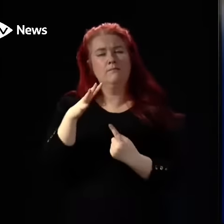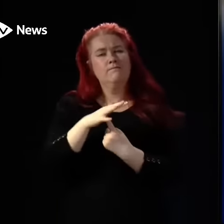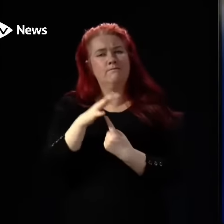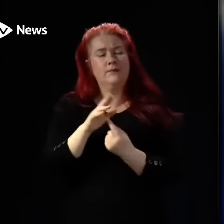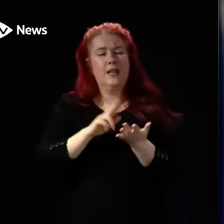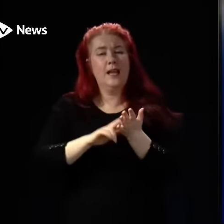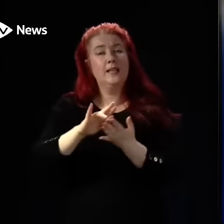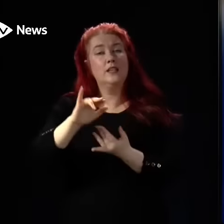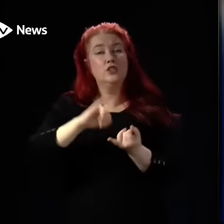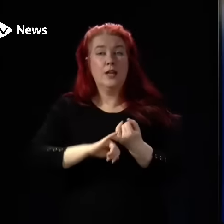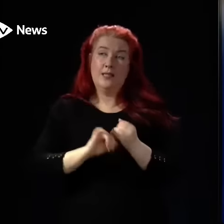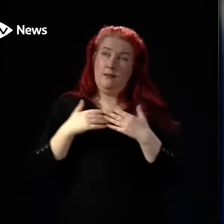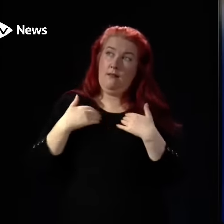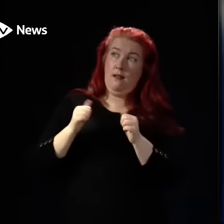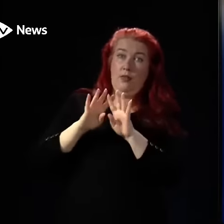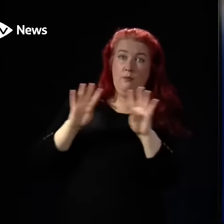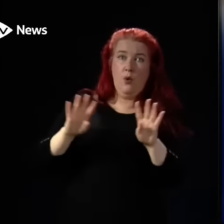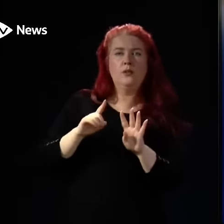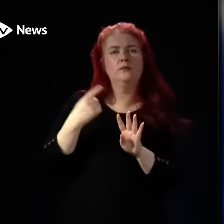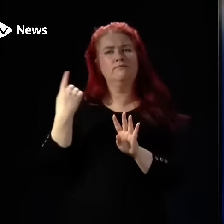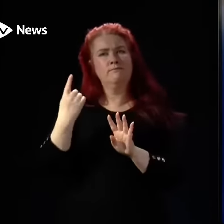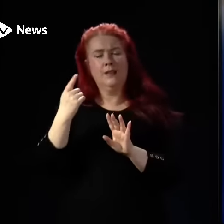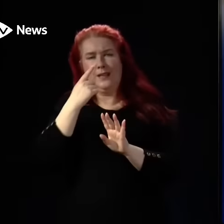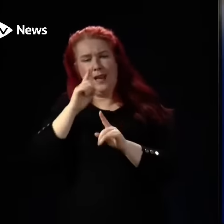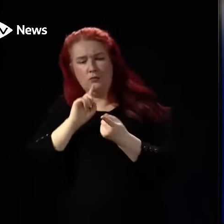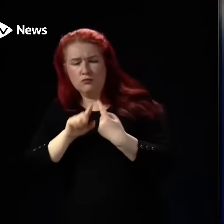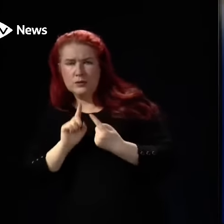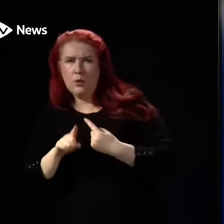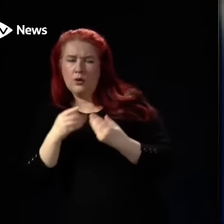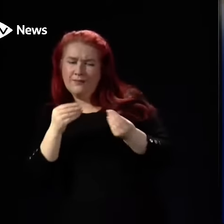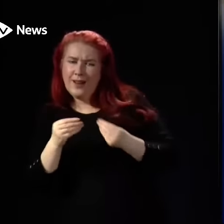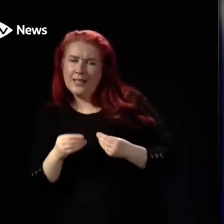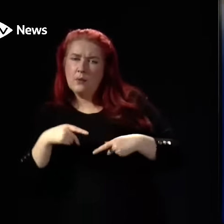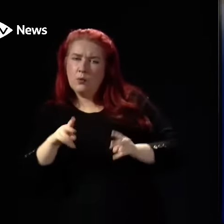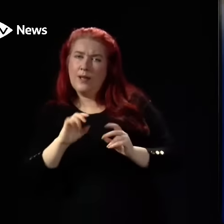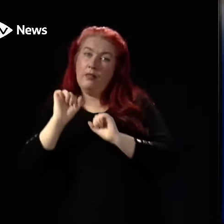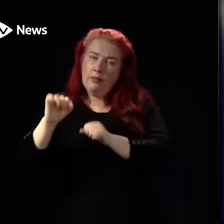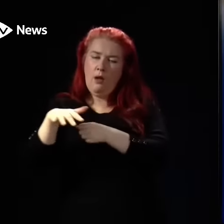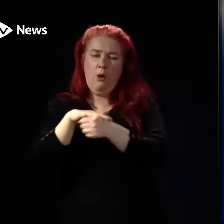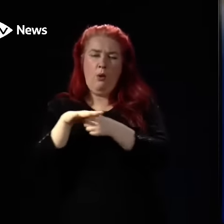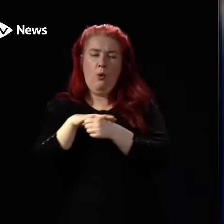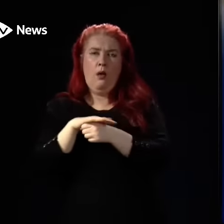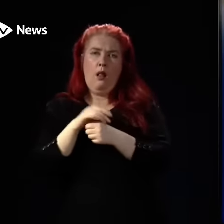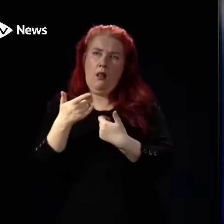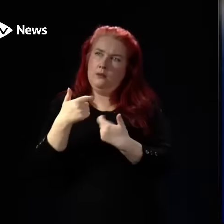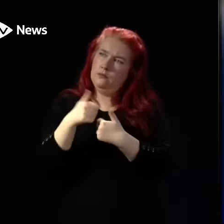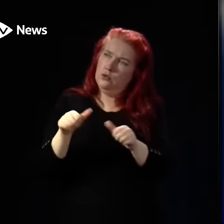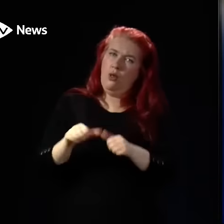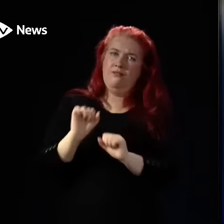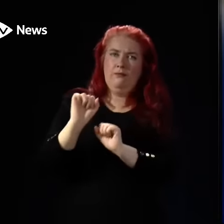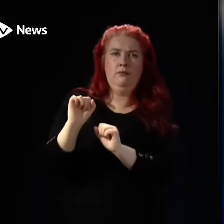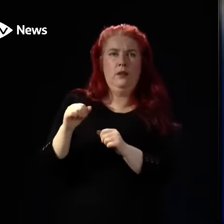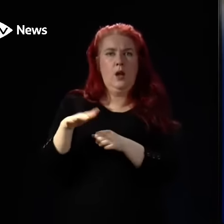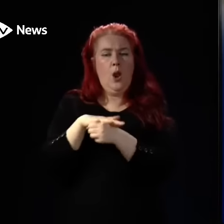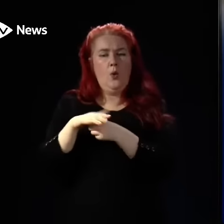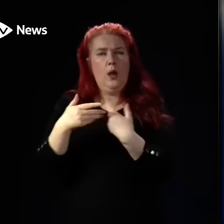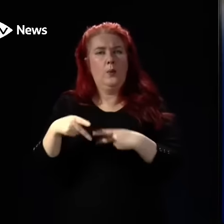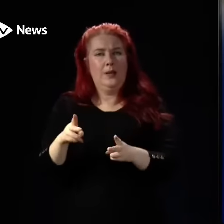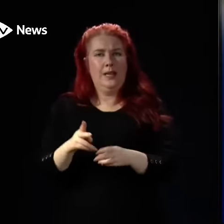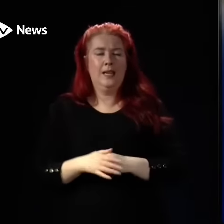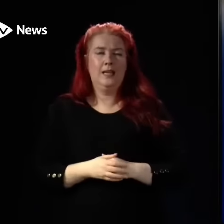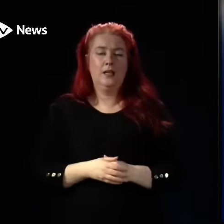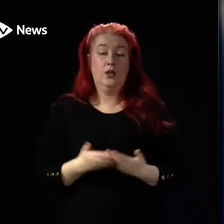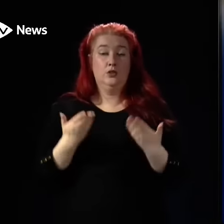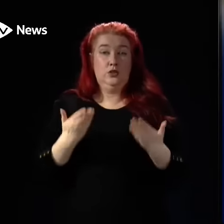retain the ability to respond flexibly to local circumstances and deploy local solutions. So at this stage, our priority